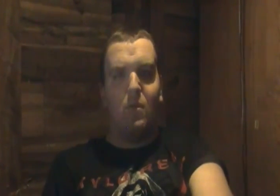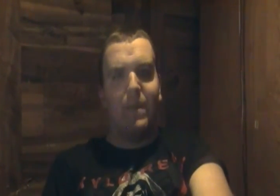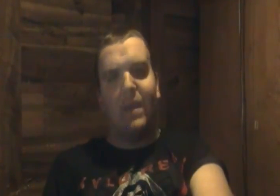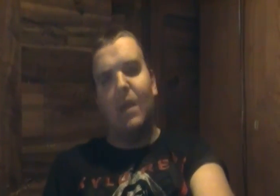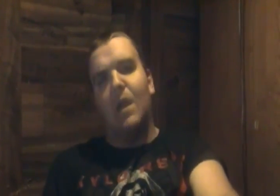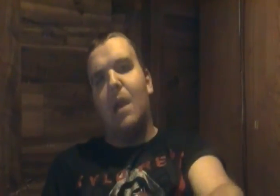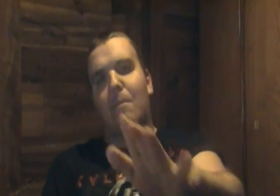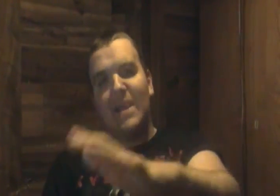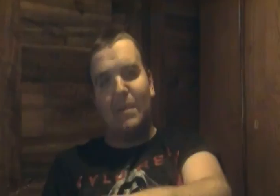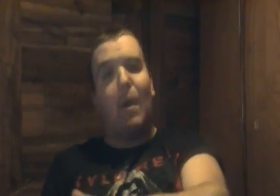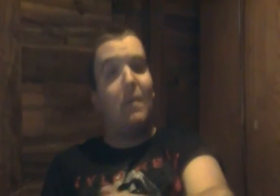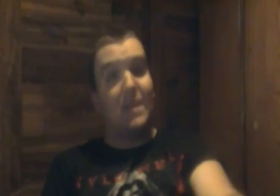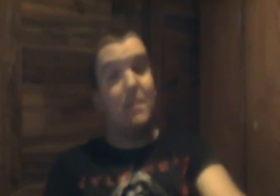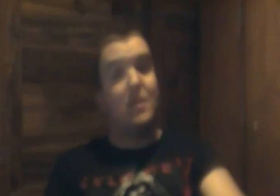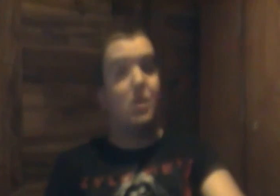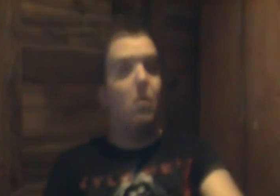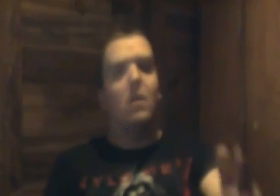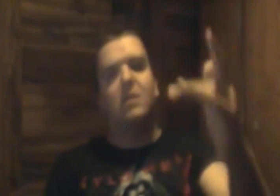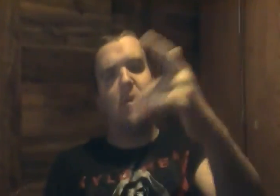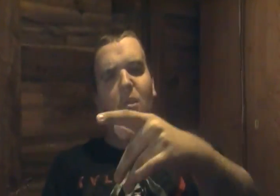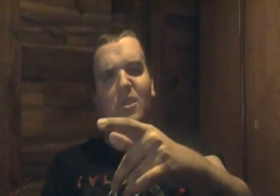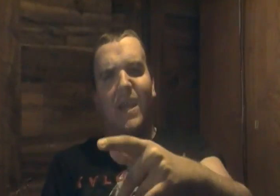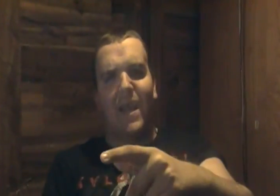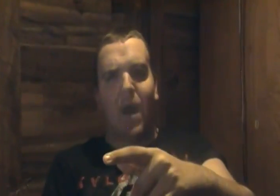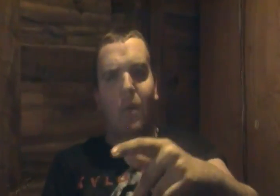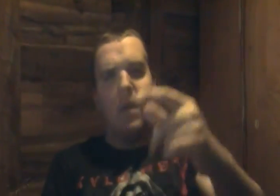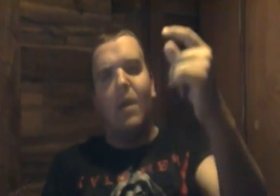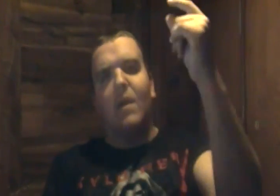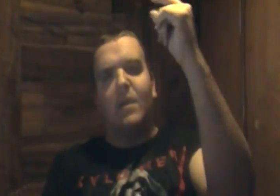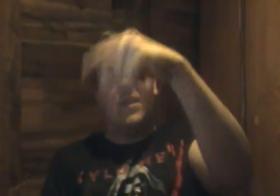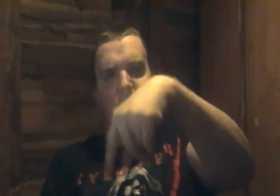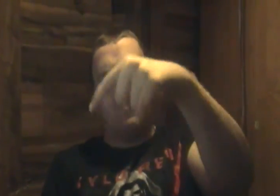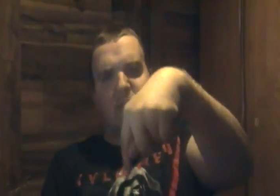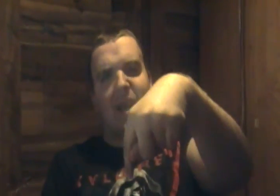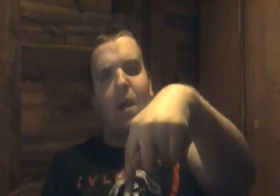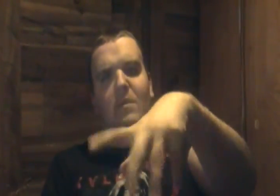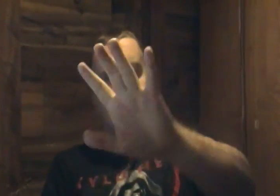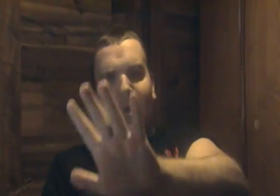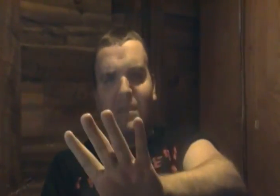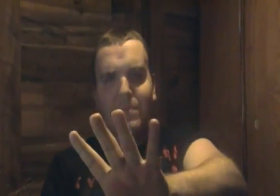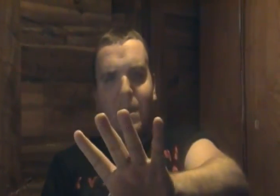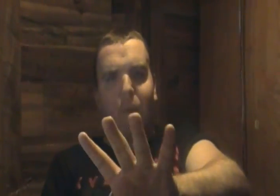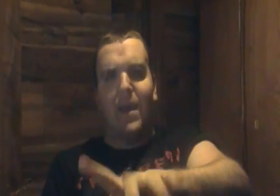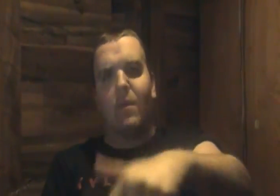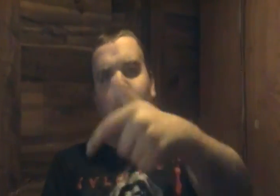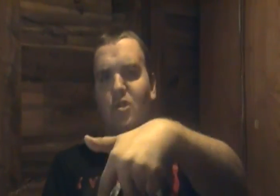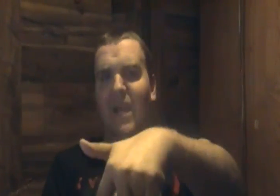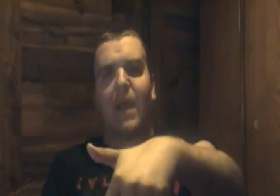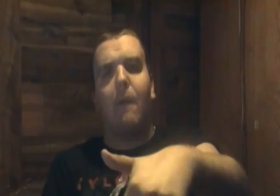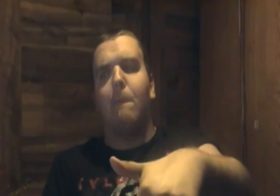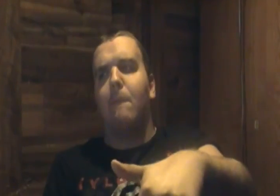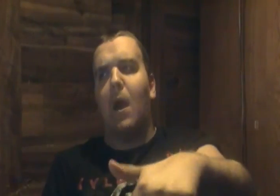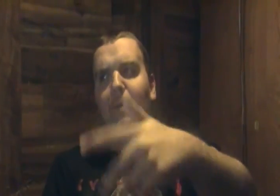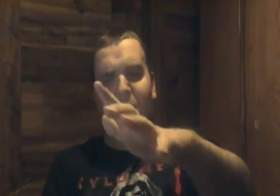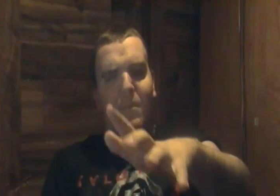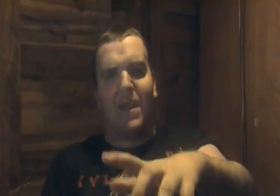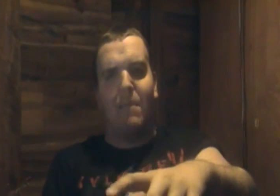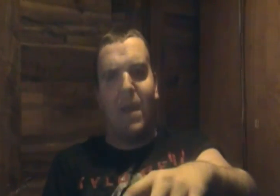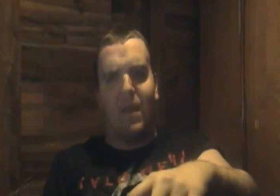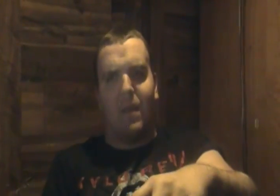movie based upon the tv show so go check it out just go check it out just pause this video right here go check it out I'll be here when you get back